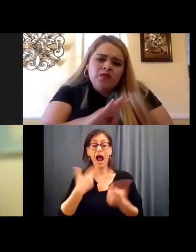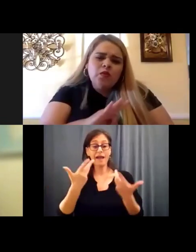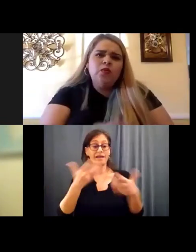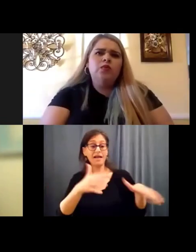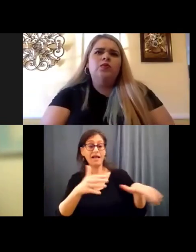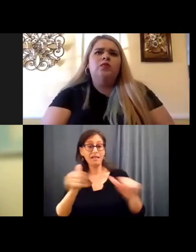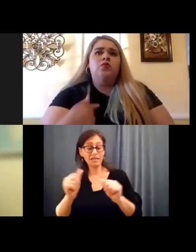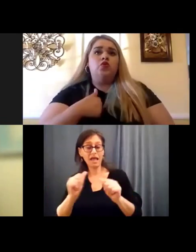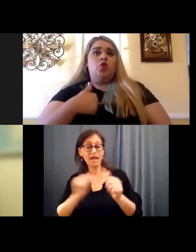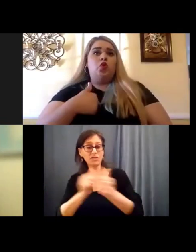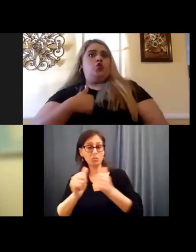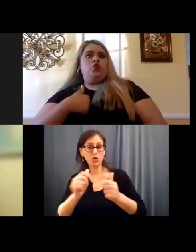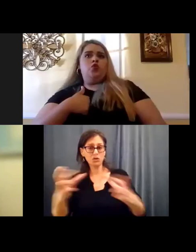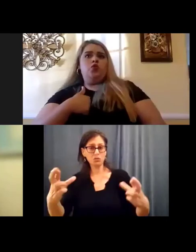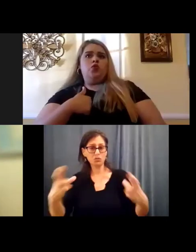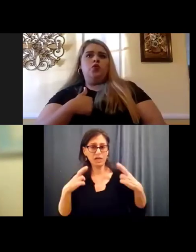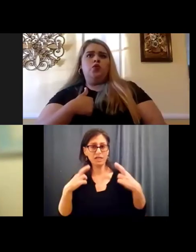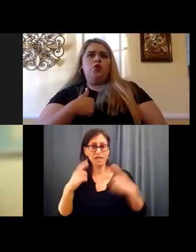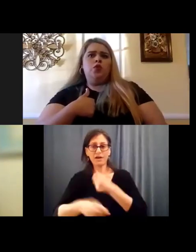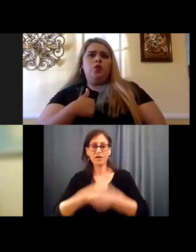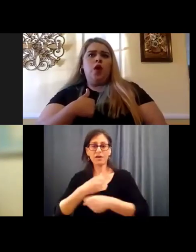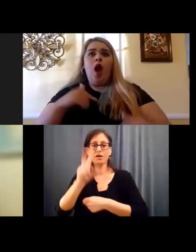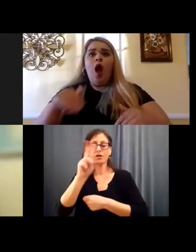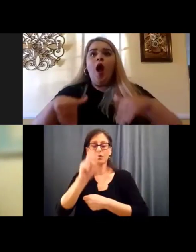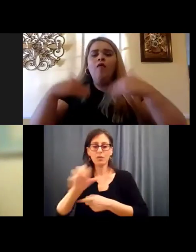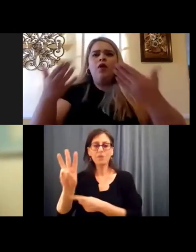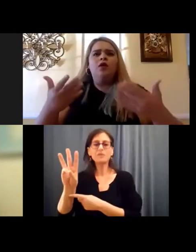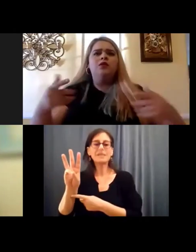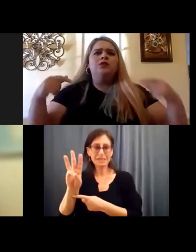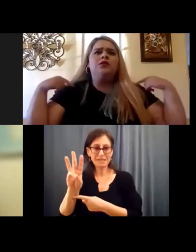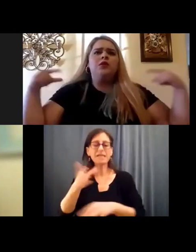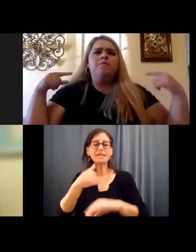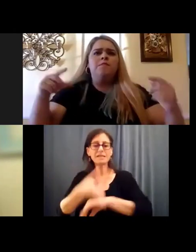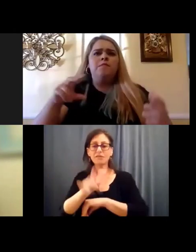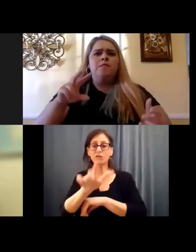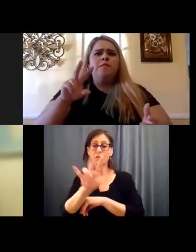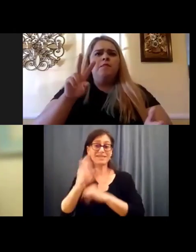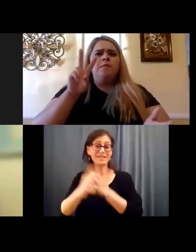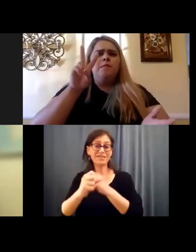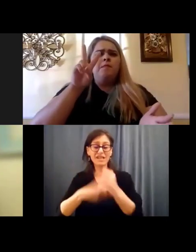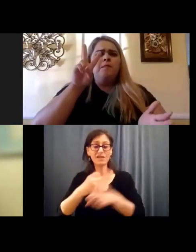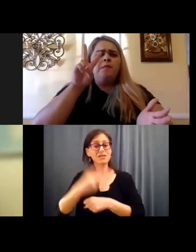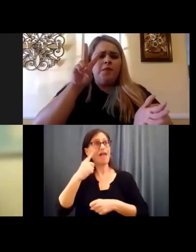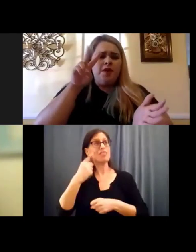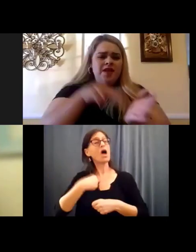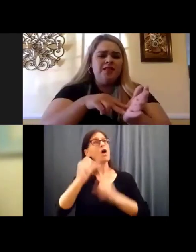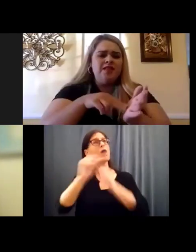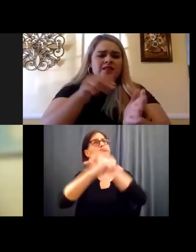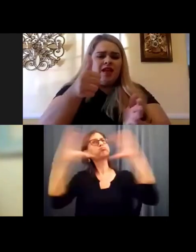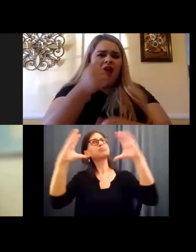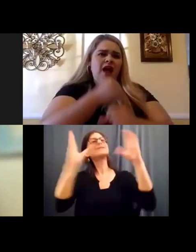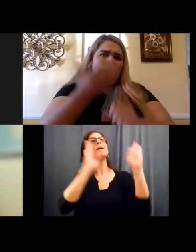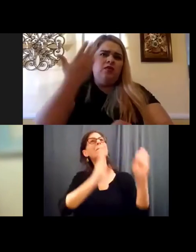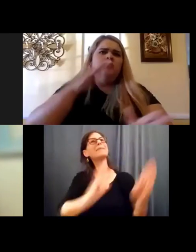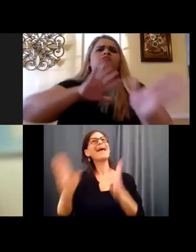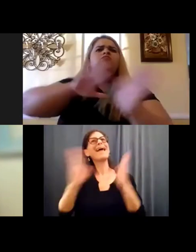I re retired in 2006 after 27 years. And I thought the plan that I had in place